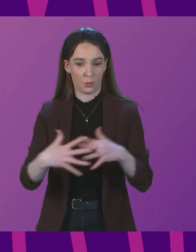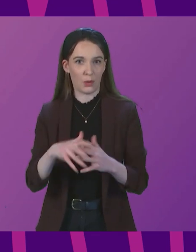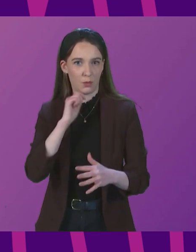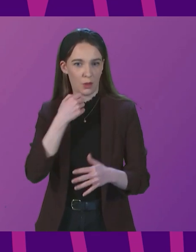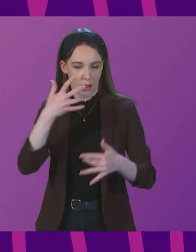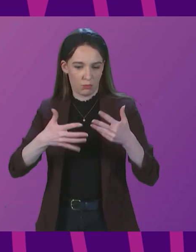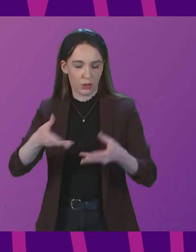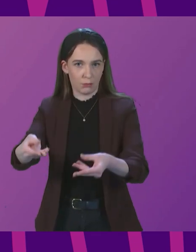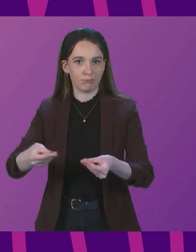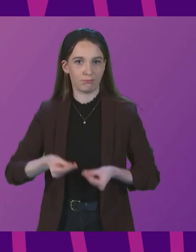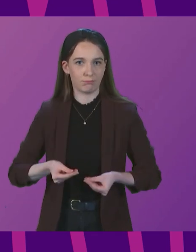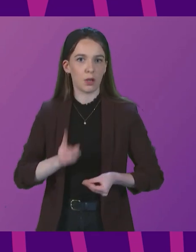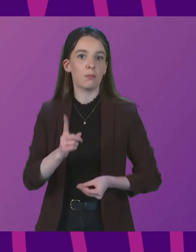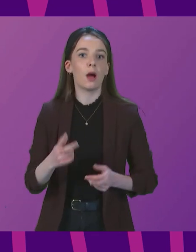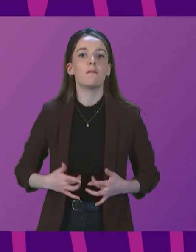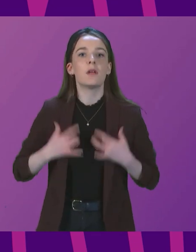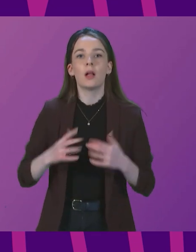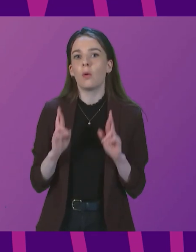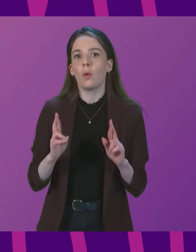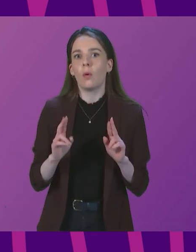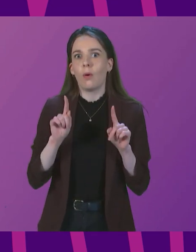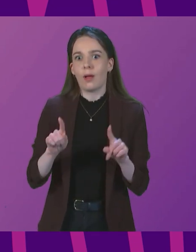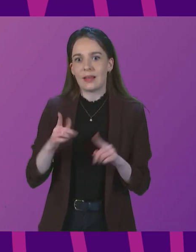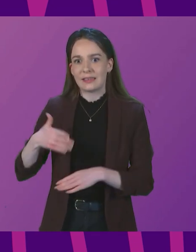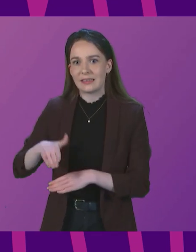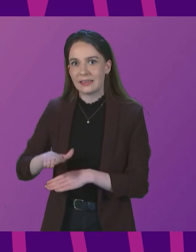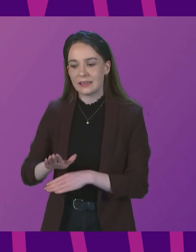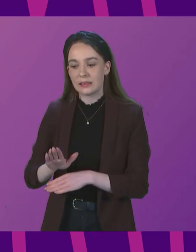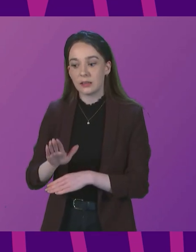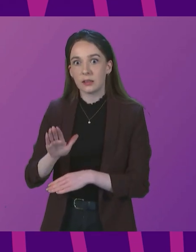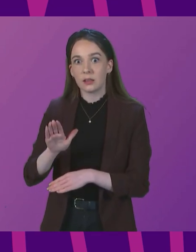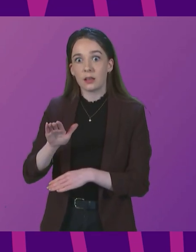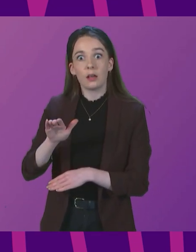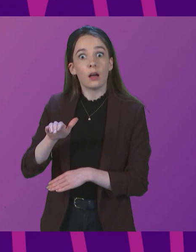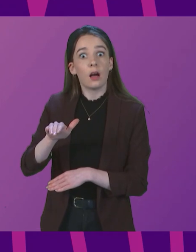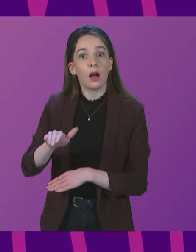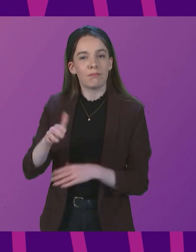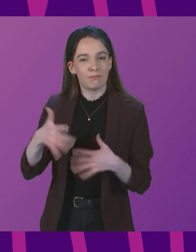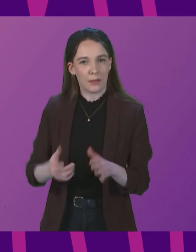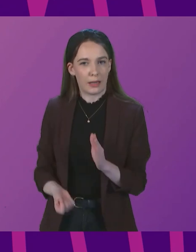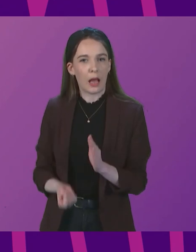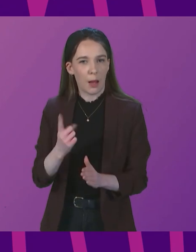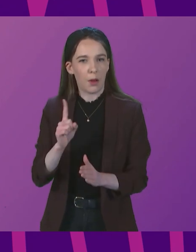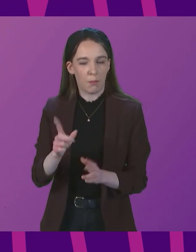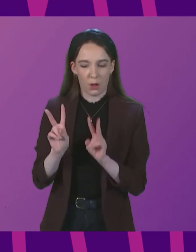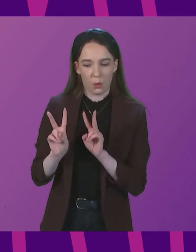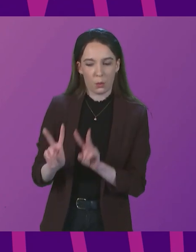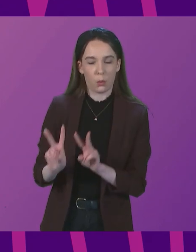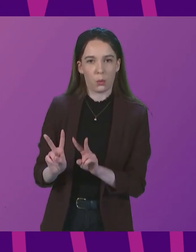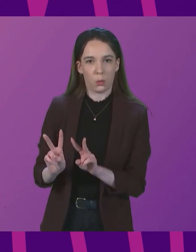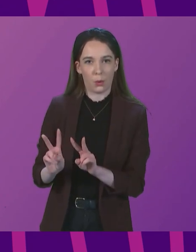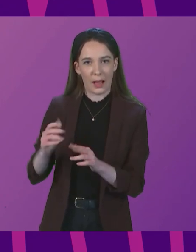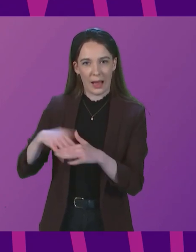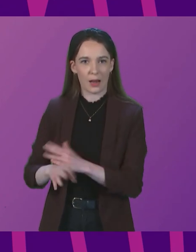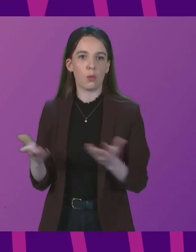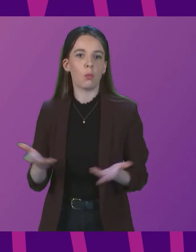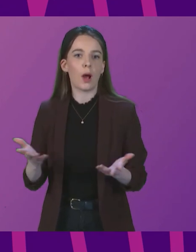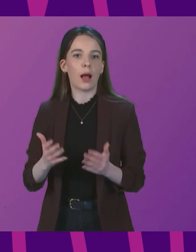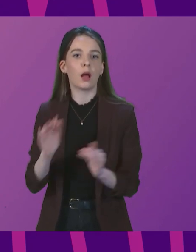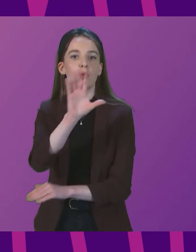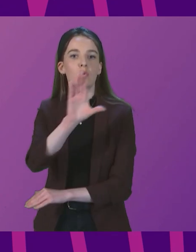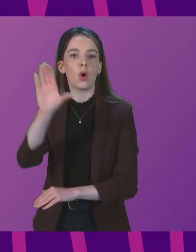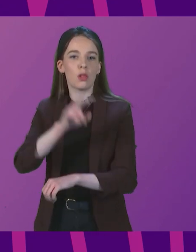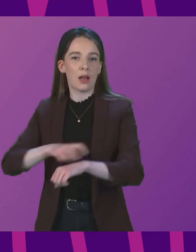we are hopeful that this wave has peaked or is now peaking. Indeed, this is being observed already in Northern Ireland, which unlike